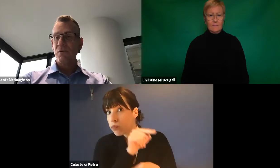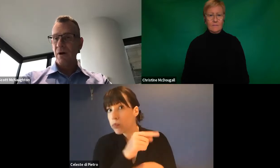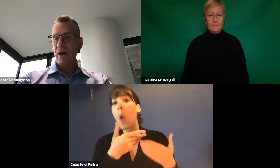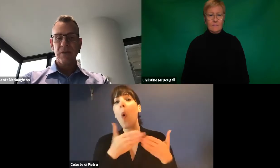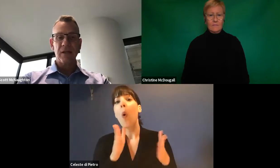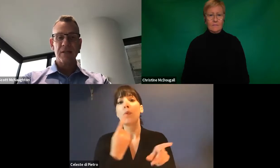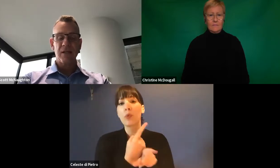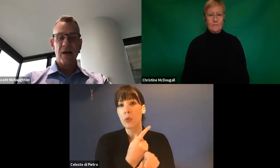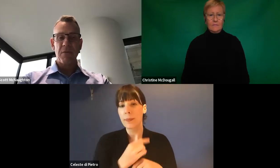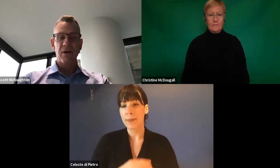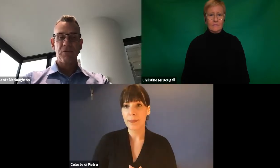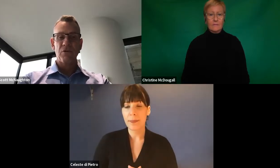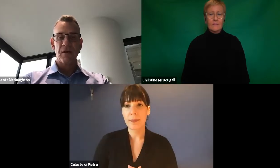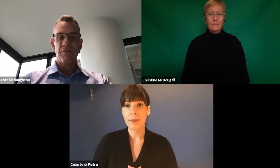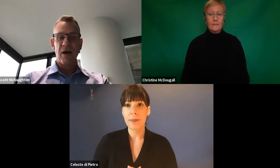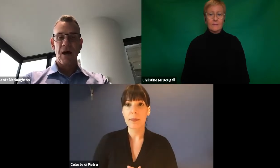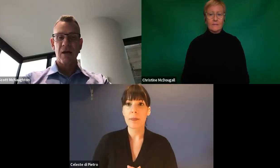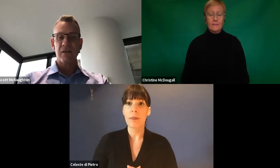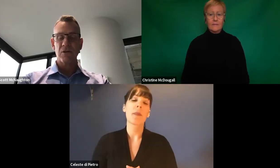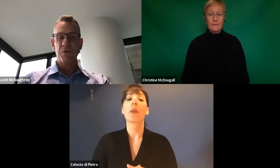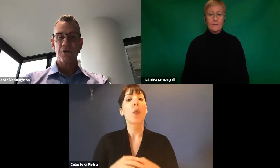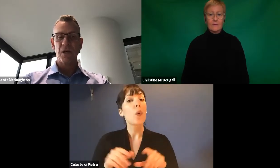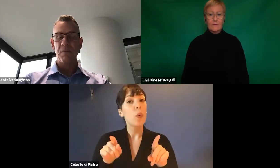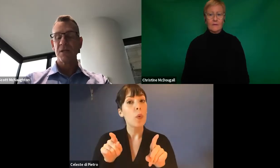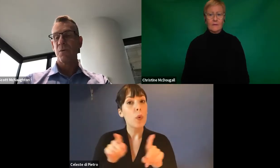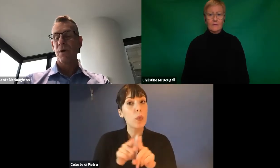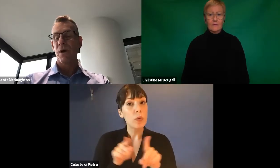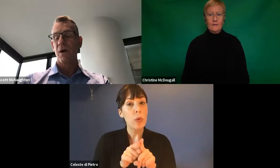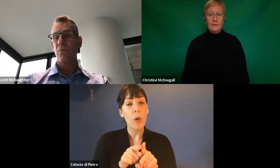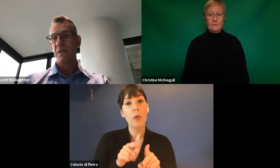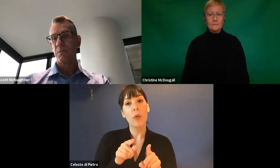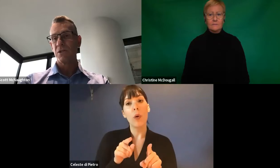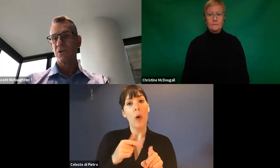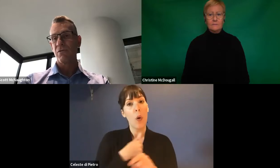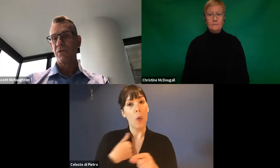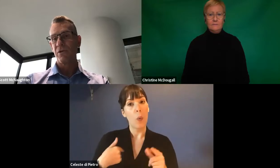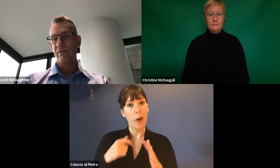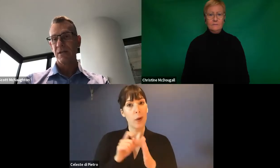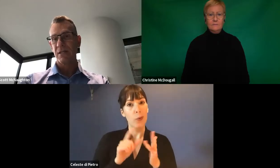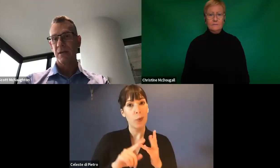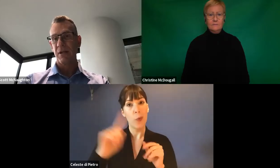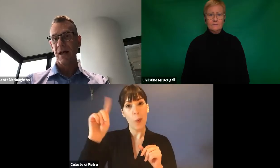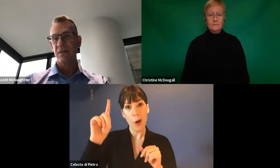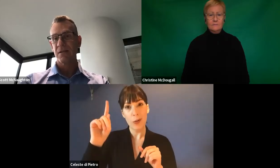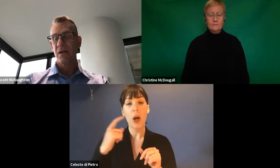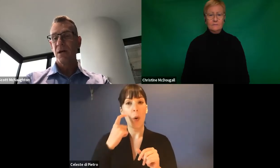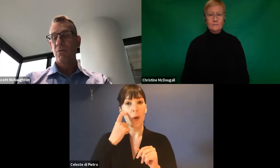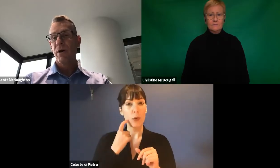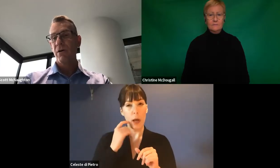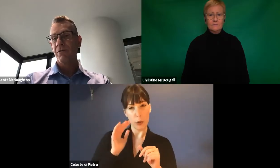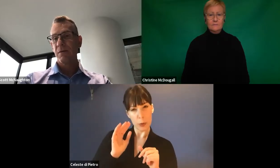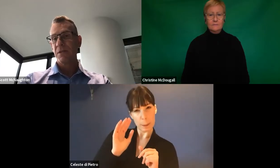and some of you out there listening today might have already had this opportunity, but as we're working with participants to review their existing plans,